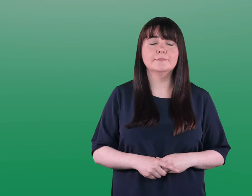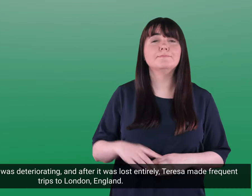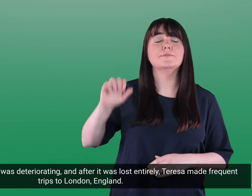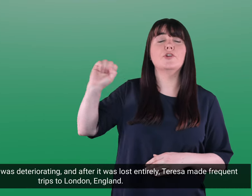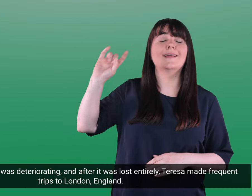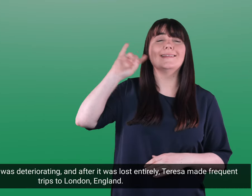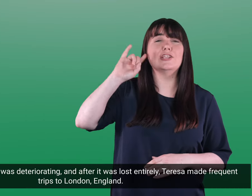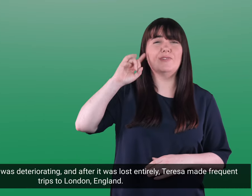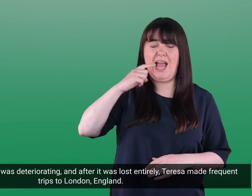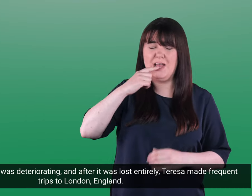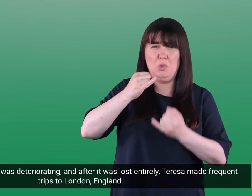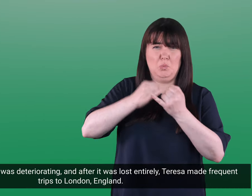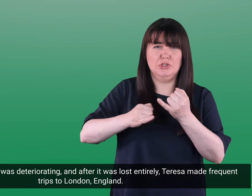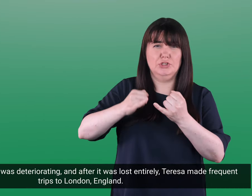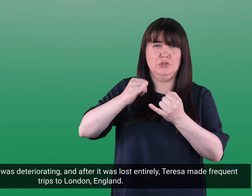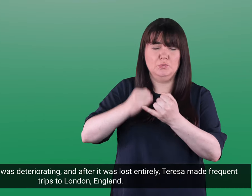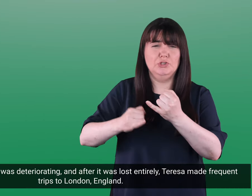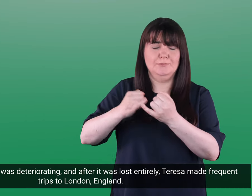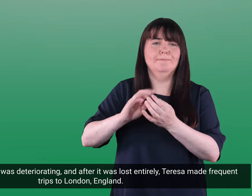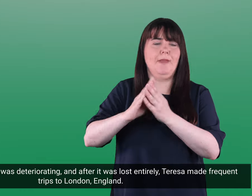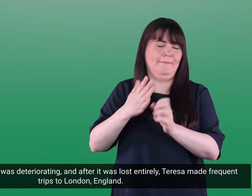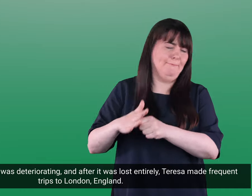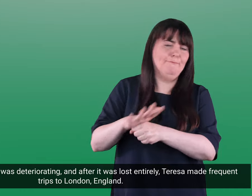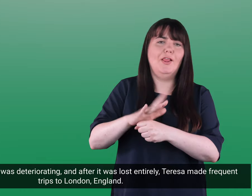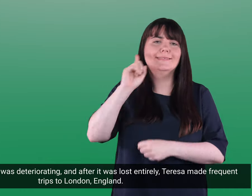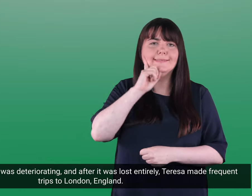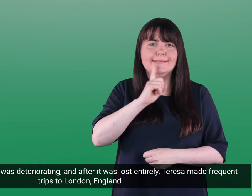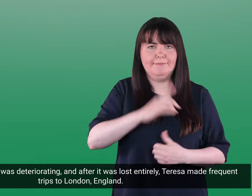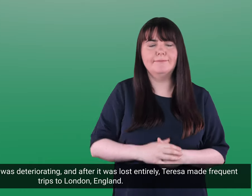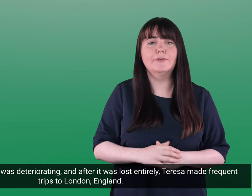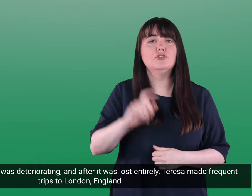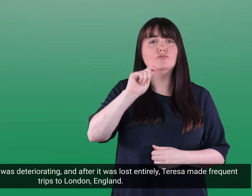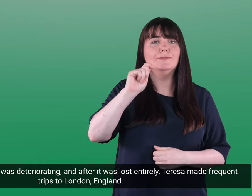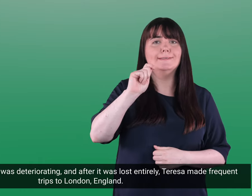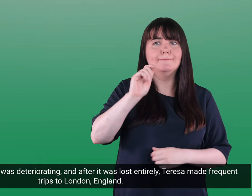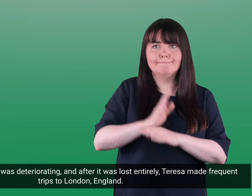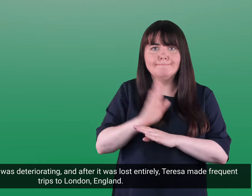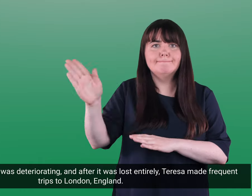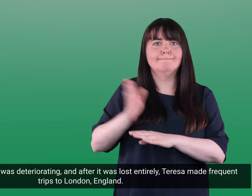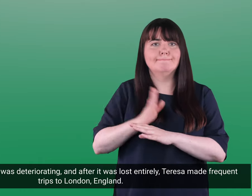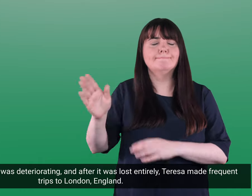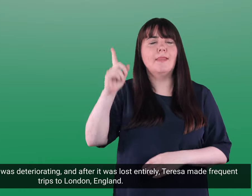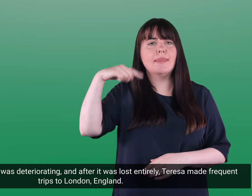Both while her hearing was deteriorating and after it was lost entirely, Teresa made frequent trips to London, England.